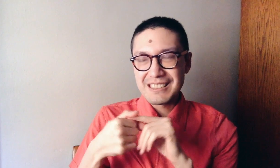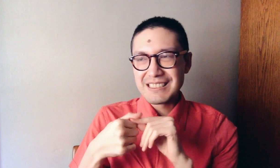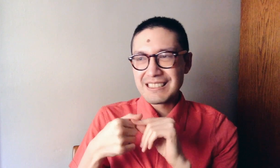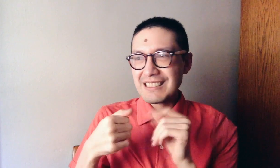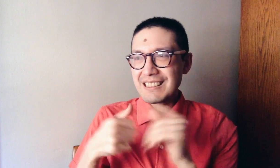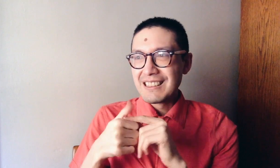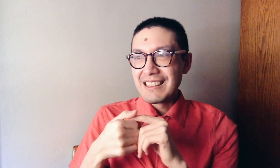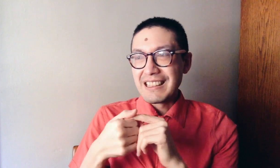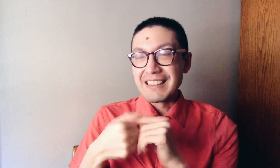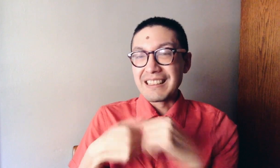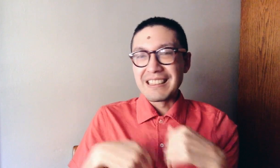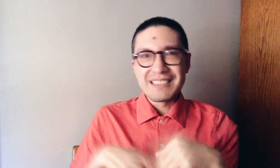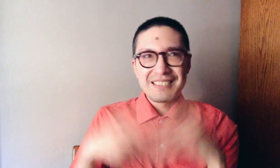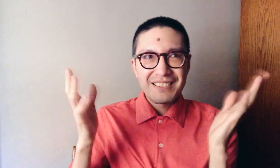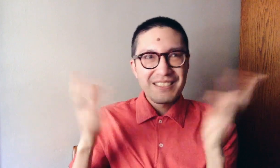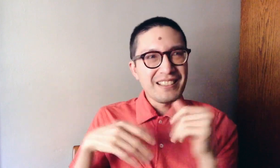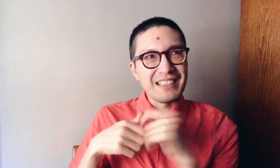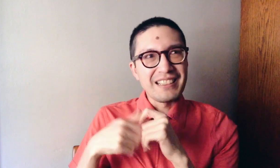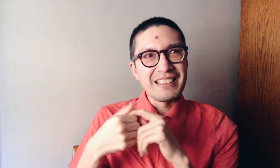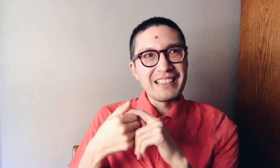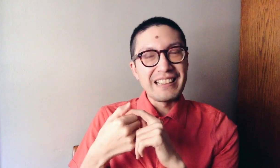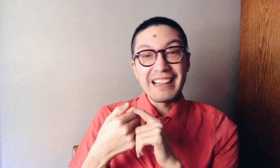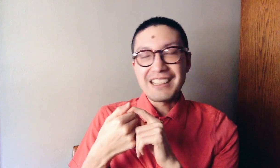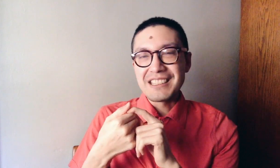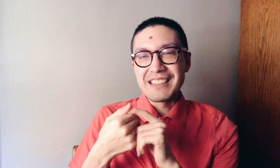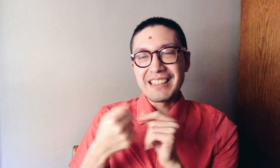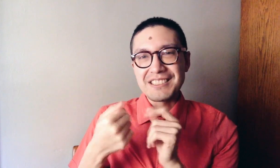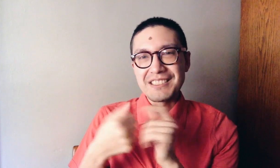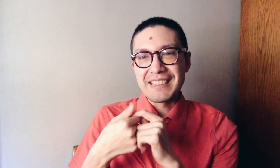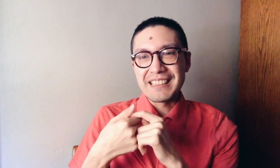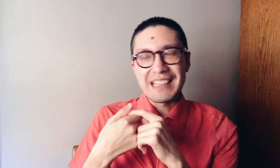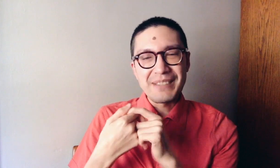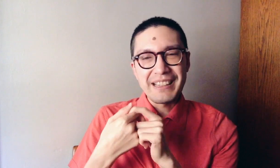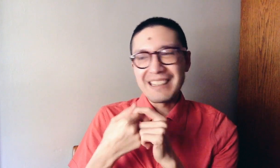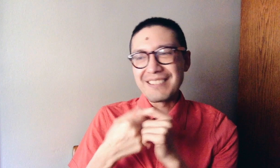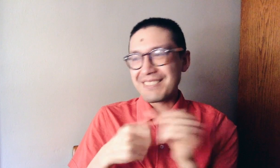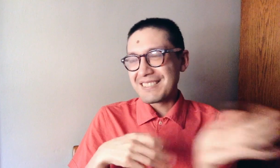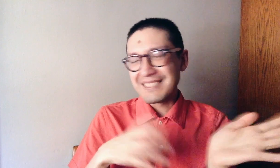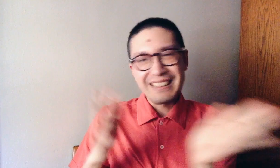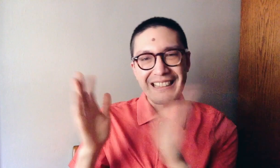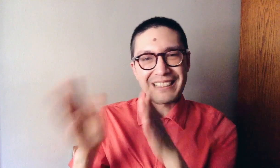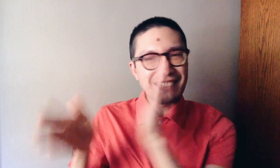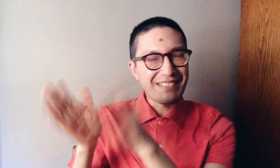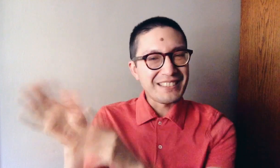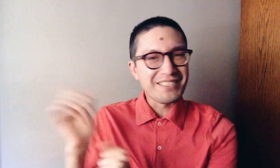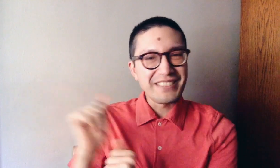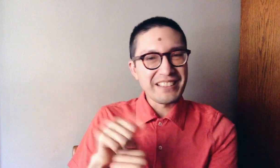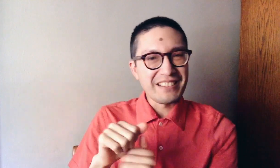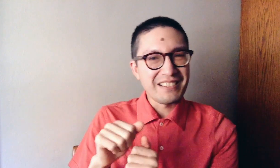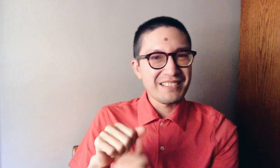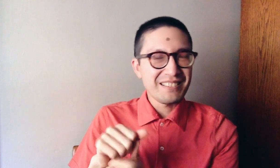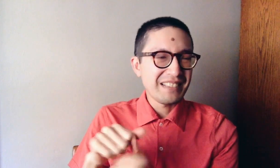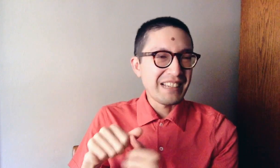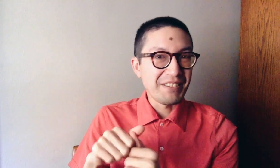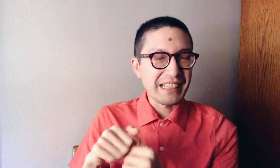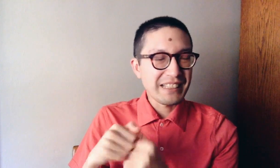in the, uh, in the extra fee time I have that I don't have to do video every week.